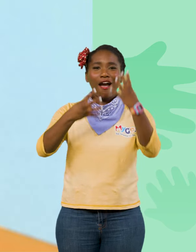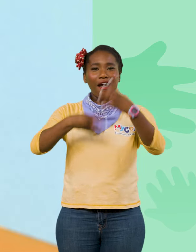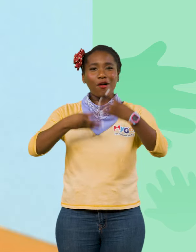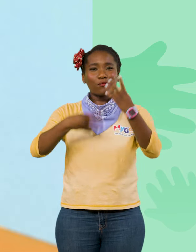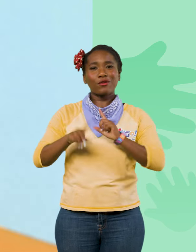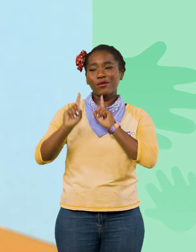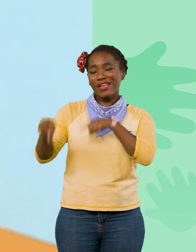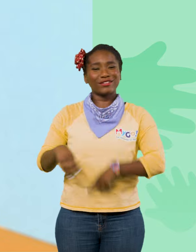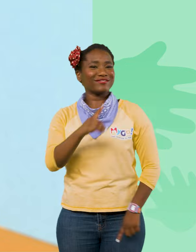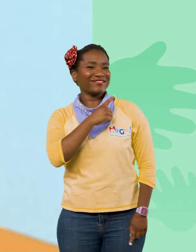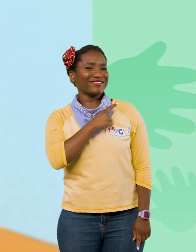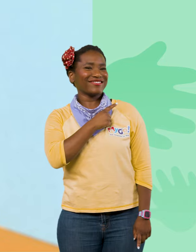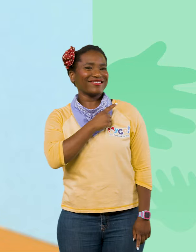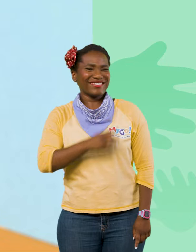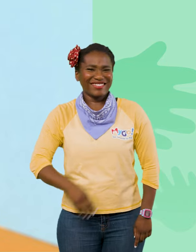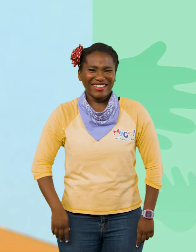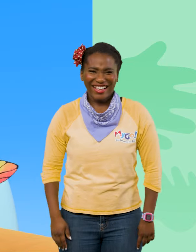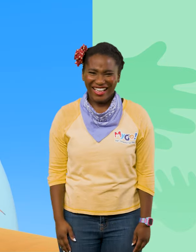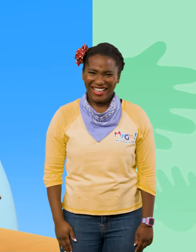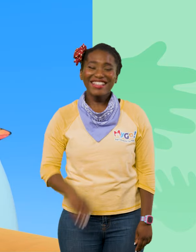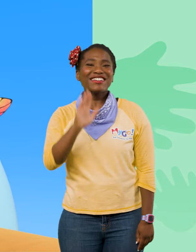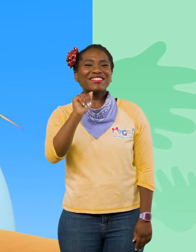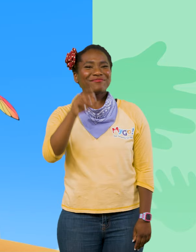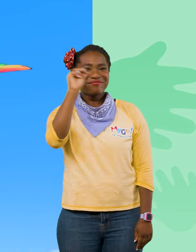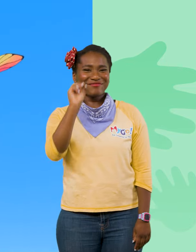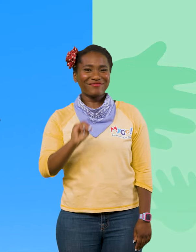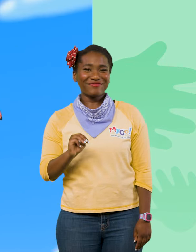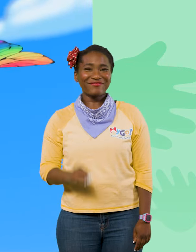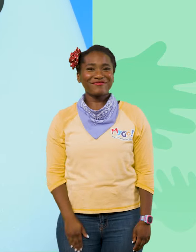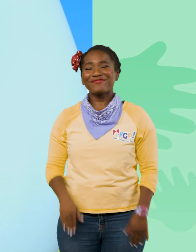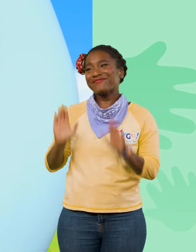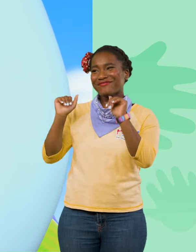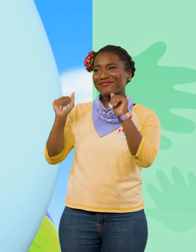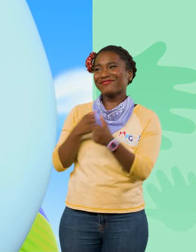answer, Deebo. Bye-bye, Mimi. Bye, Blippi.